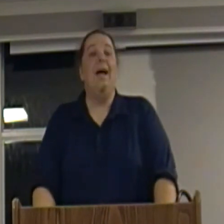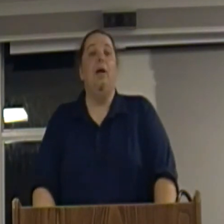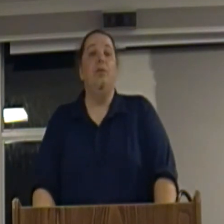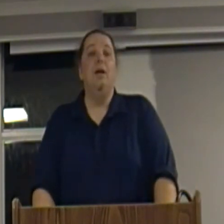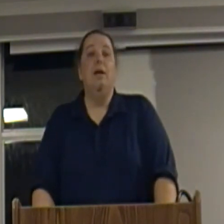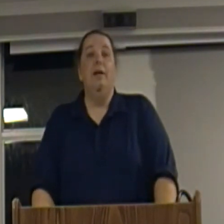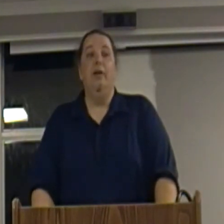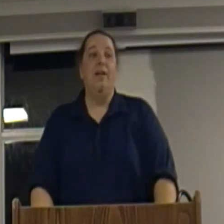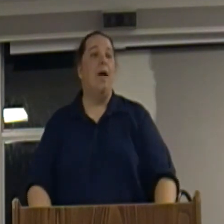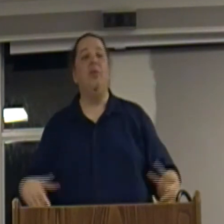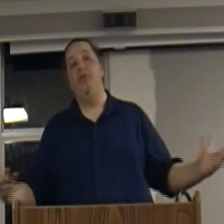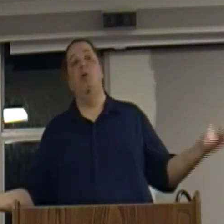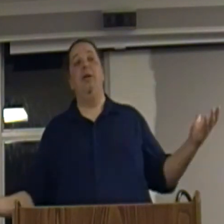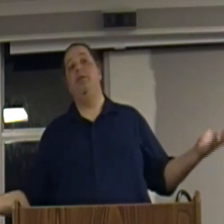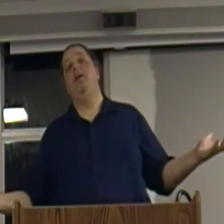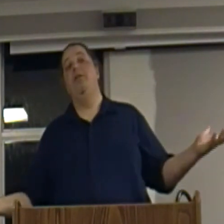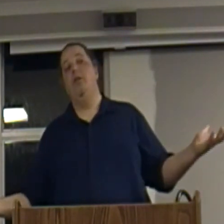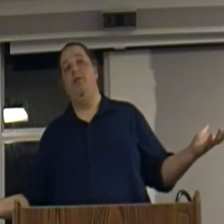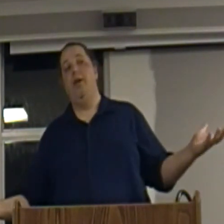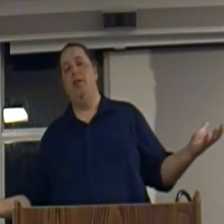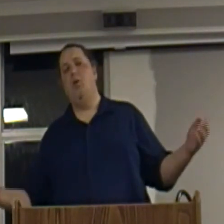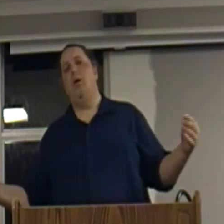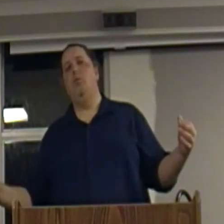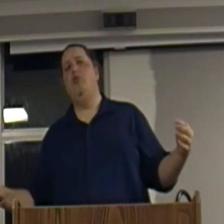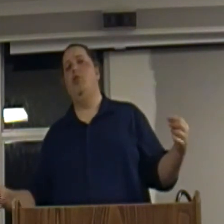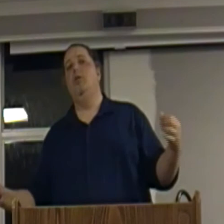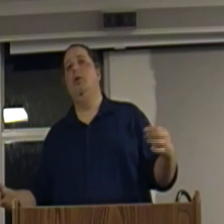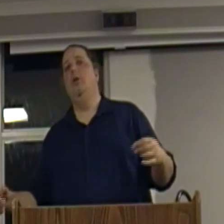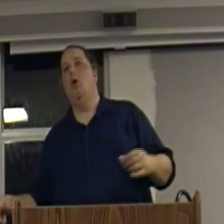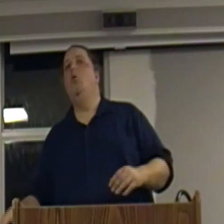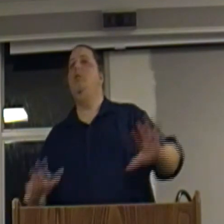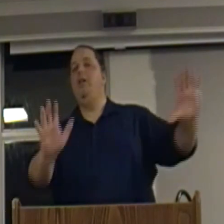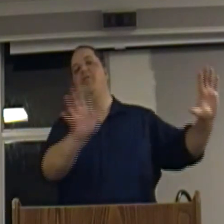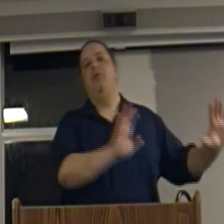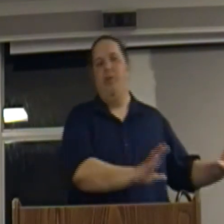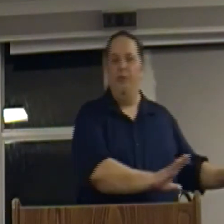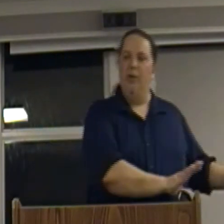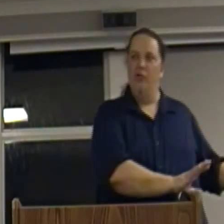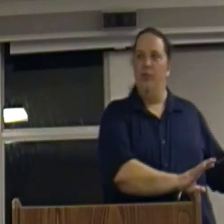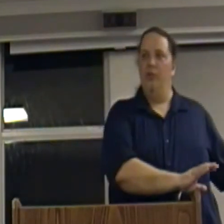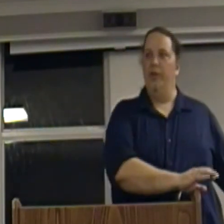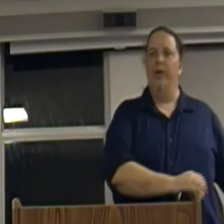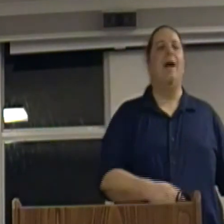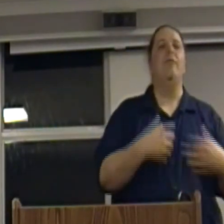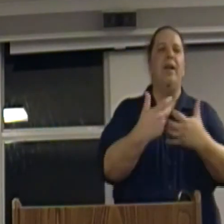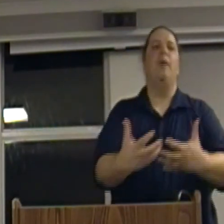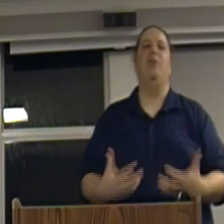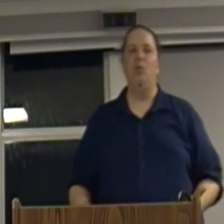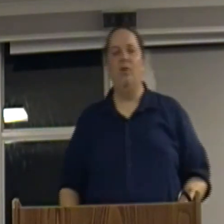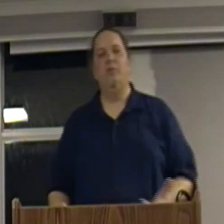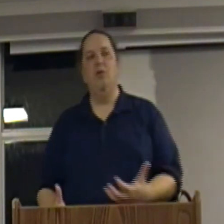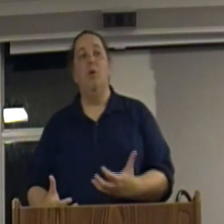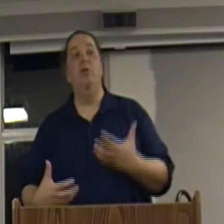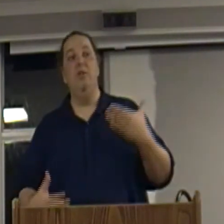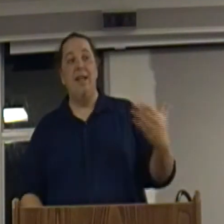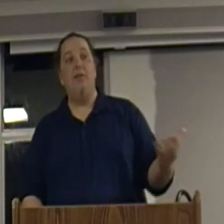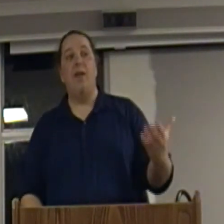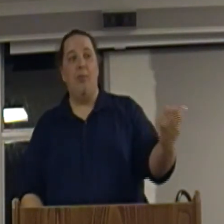chaos the capitalists don't get together and say we should only invest this much in a certain area every capitalist wants to be the one who gets that